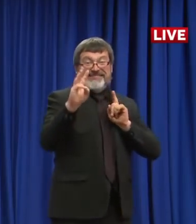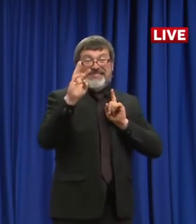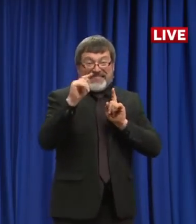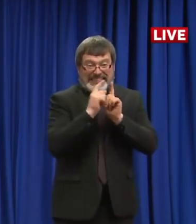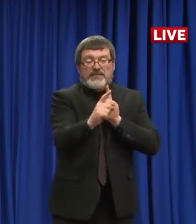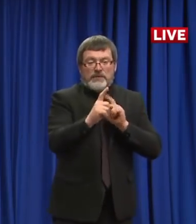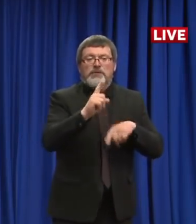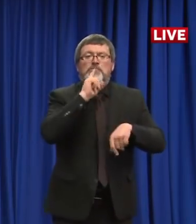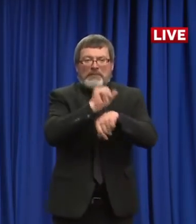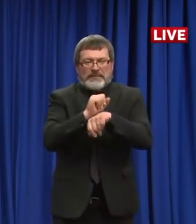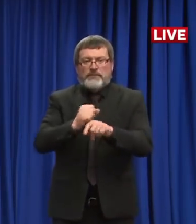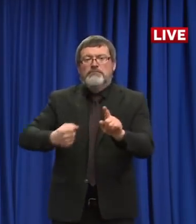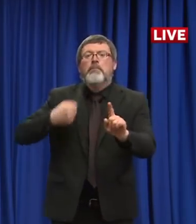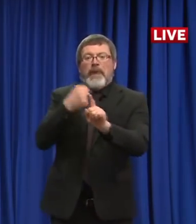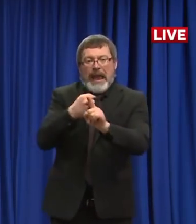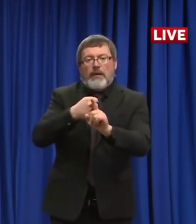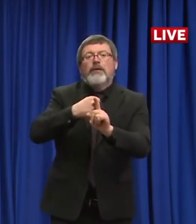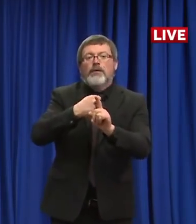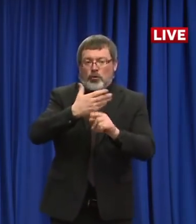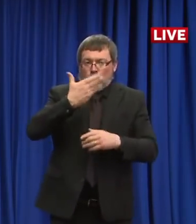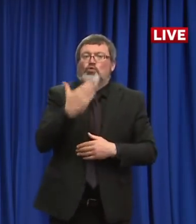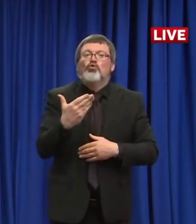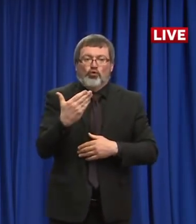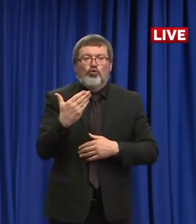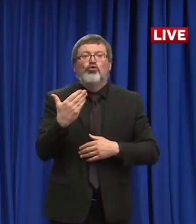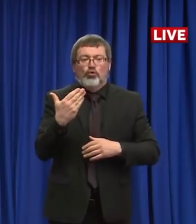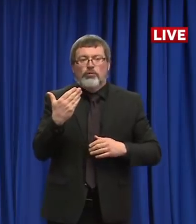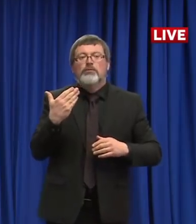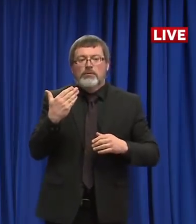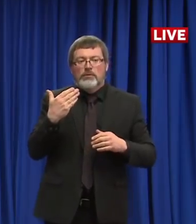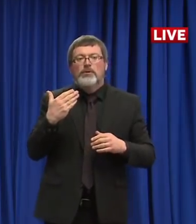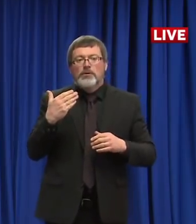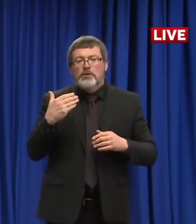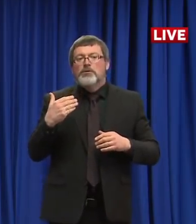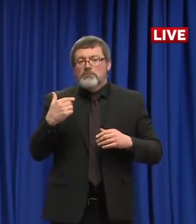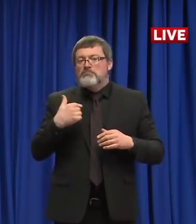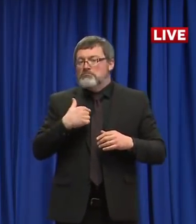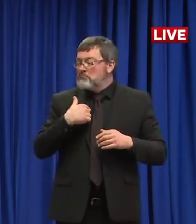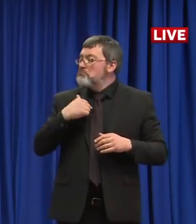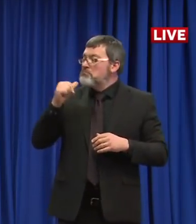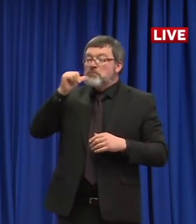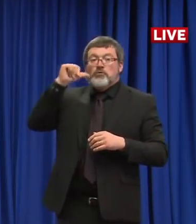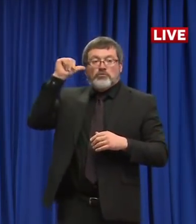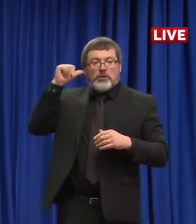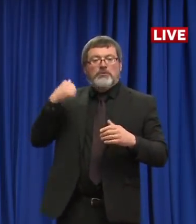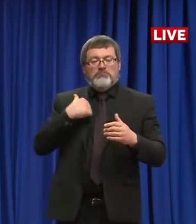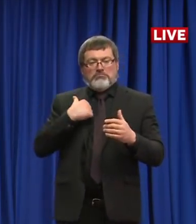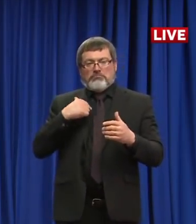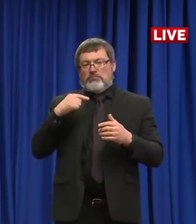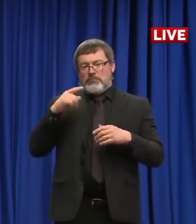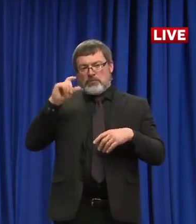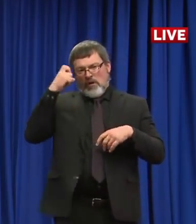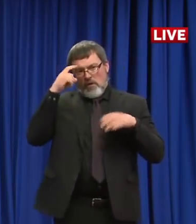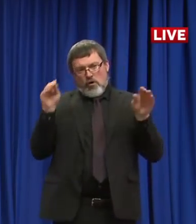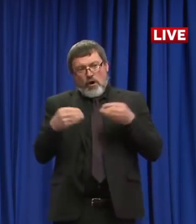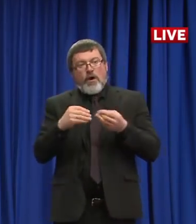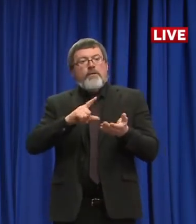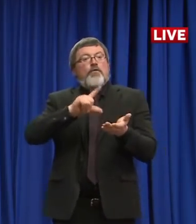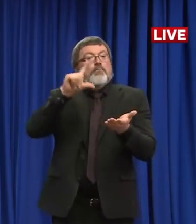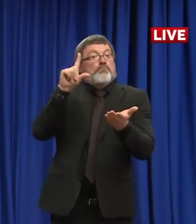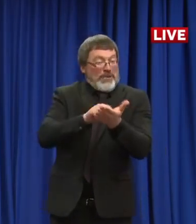epi report or a data report yesterday. I would encourage people to go online and look at that. That's something that we are going to release on a weekly basis.